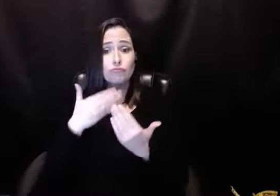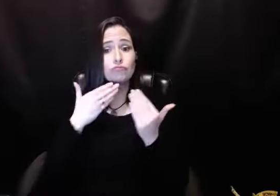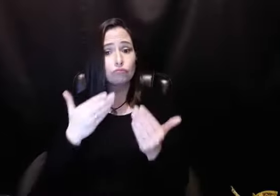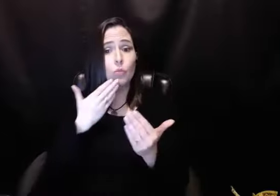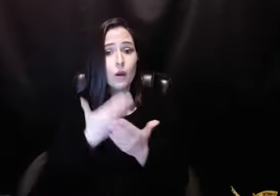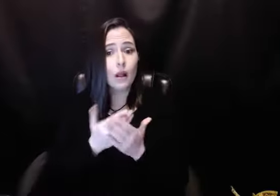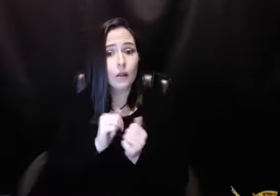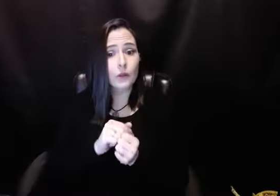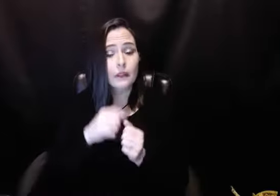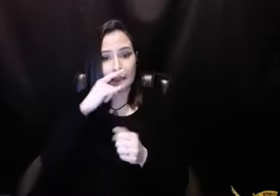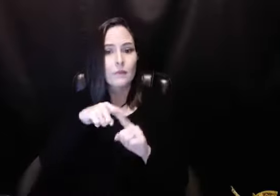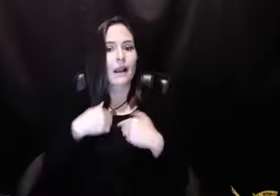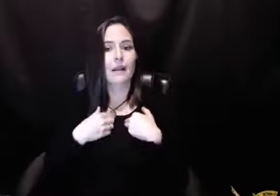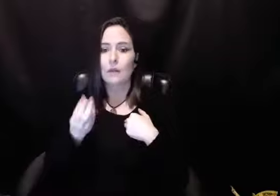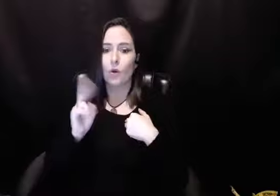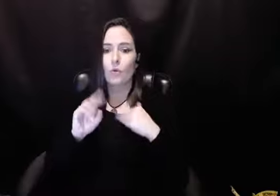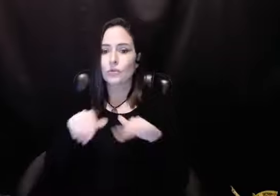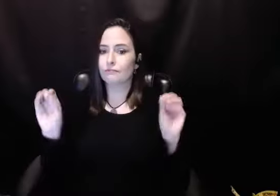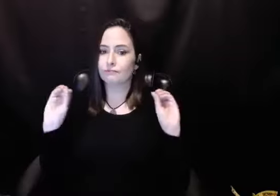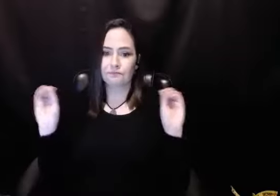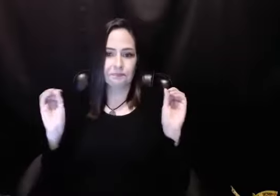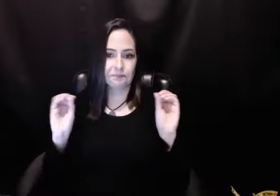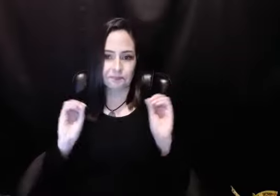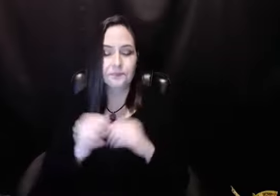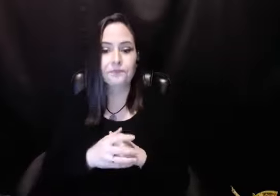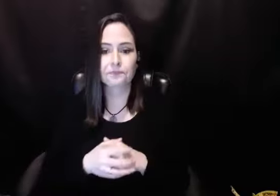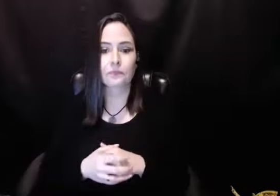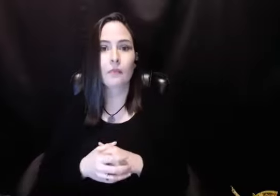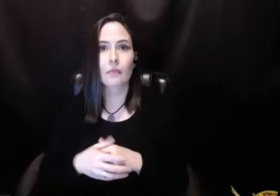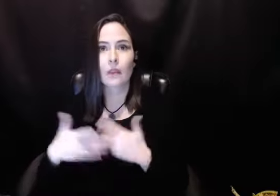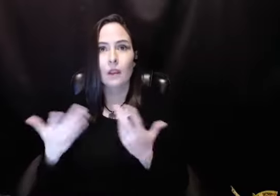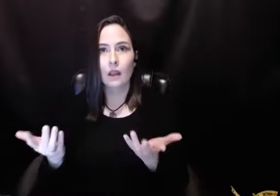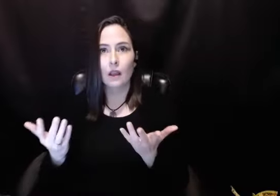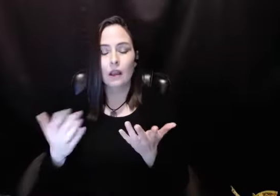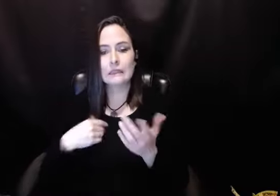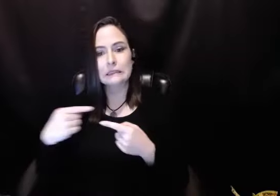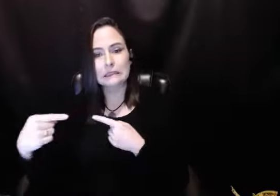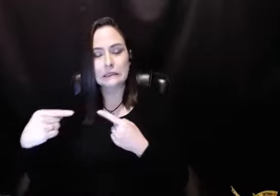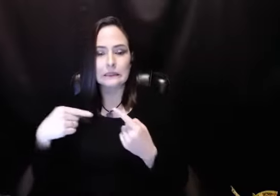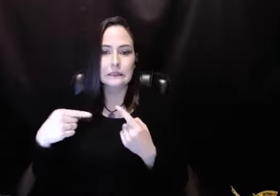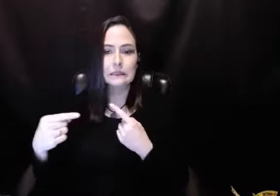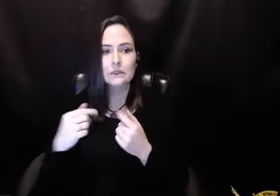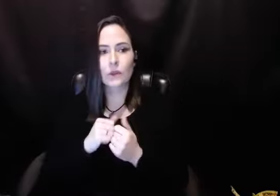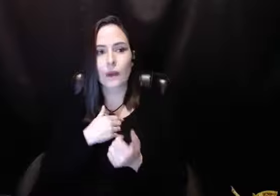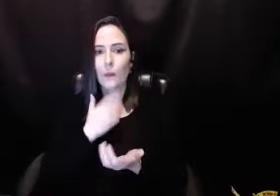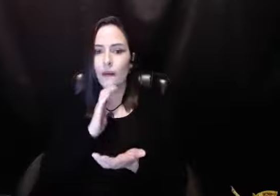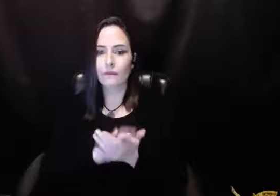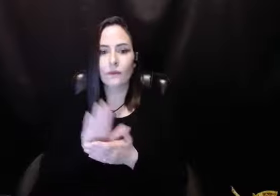And I taught high school. And I got along well with kids. But I didn't have any of my own children. And